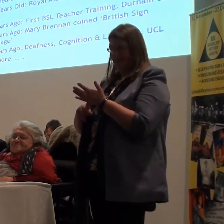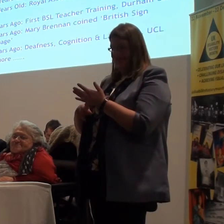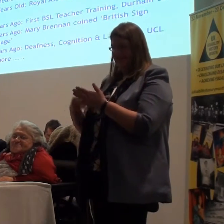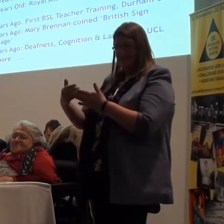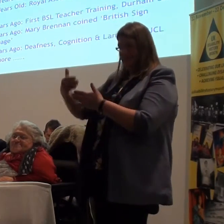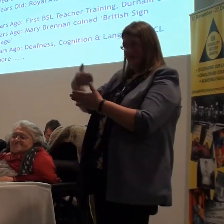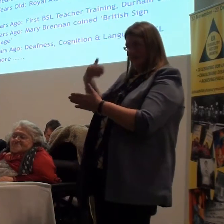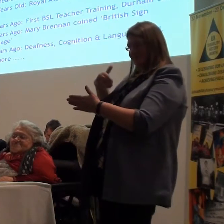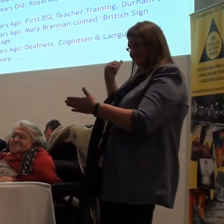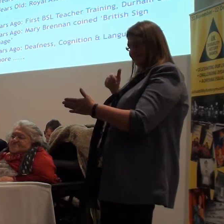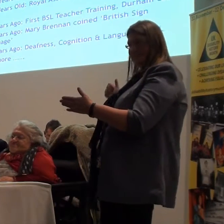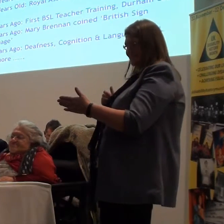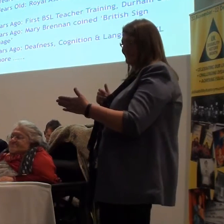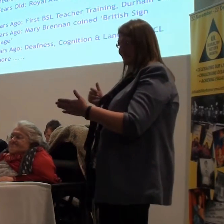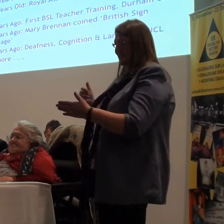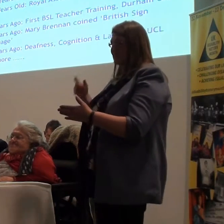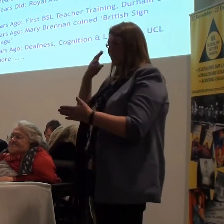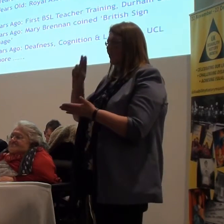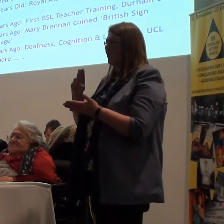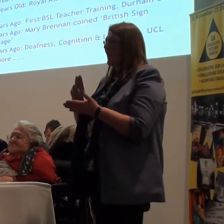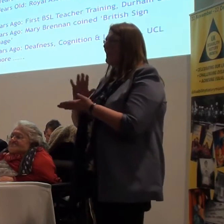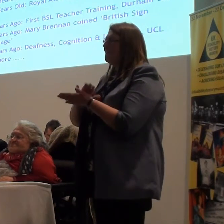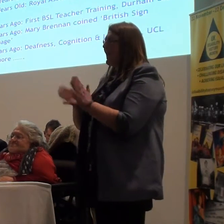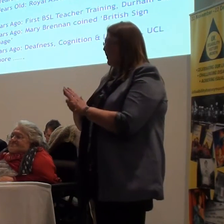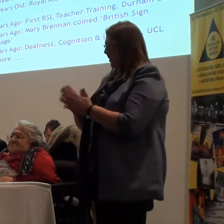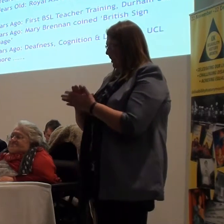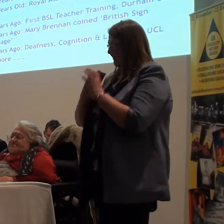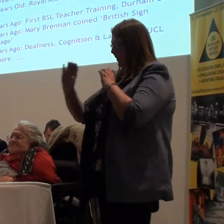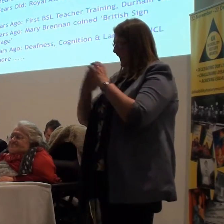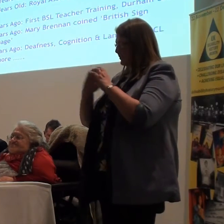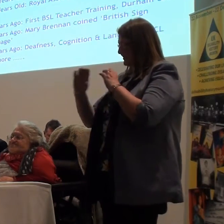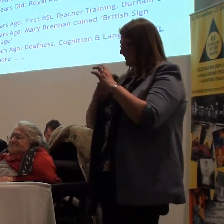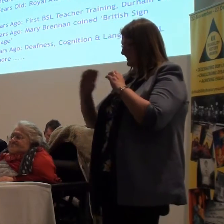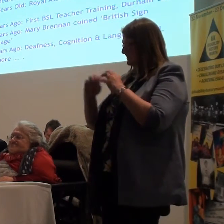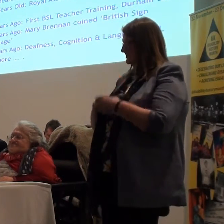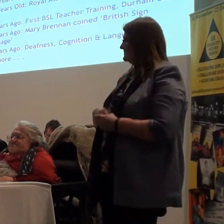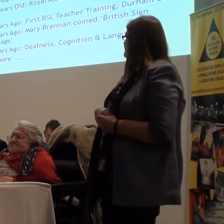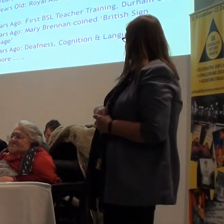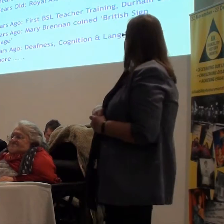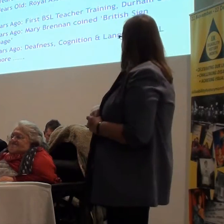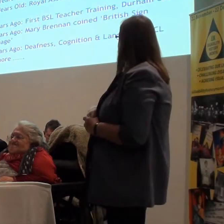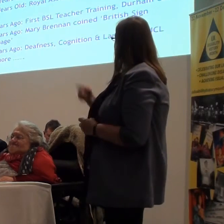British Sign Language previously wasn't called BSL. It was called bilingual communication.